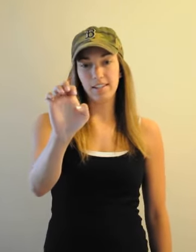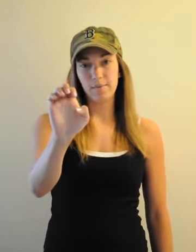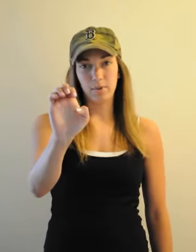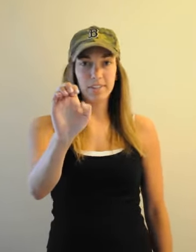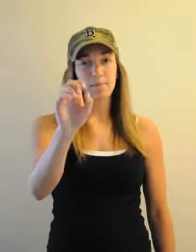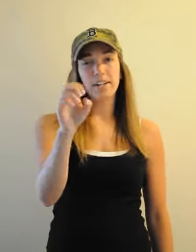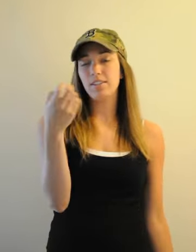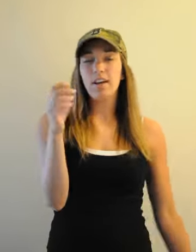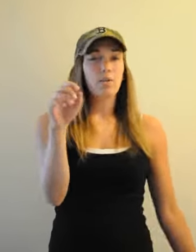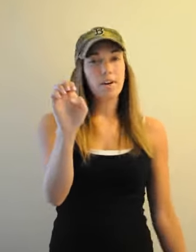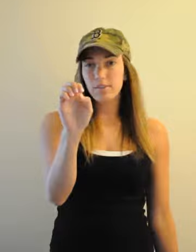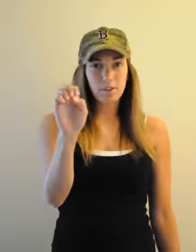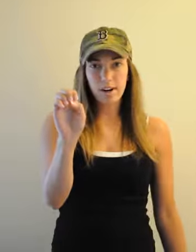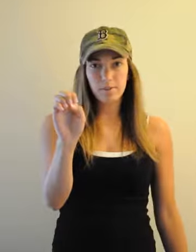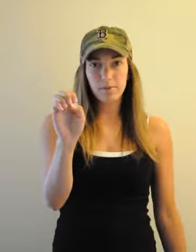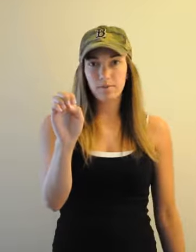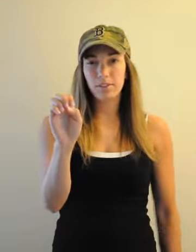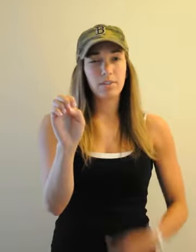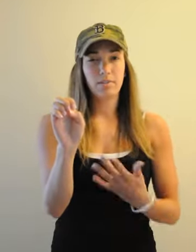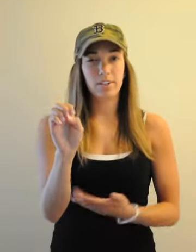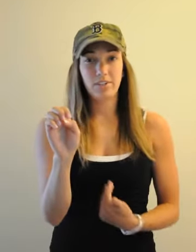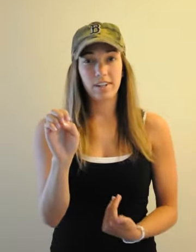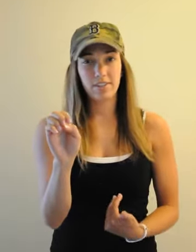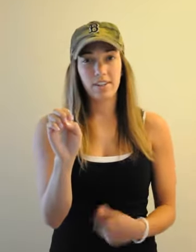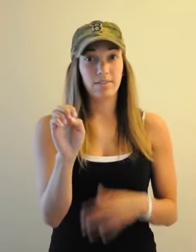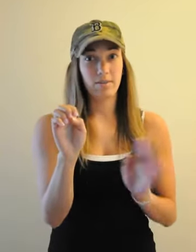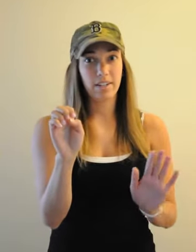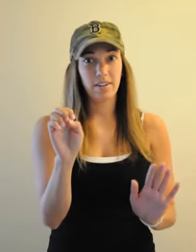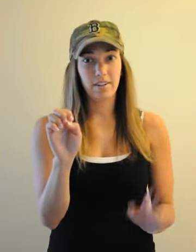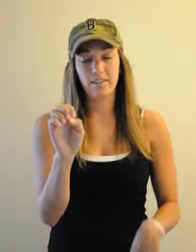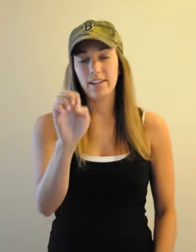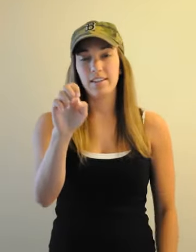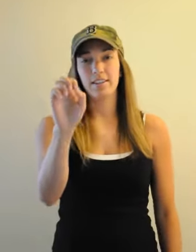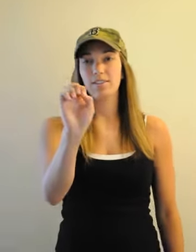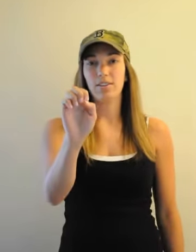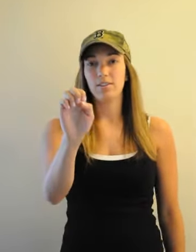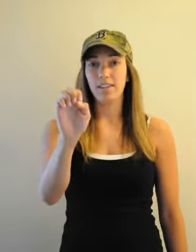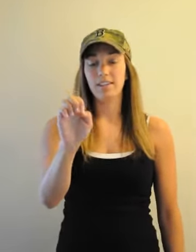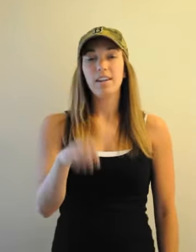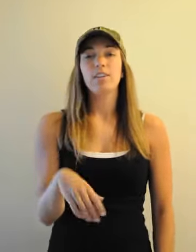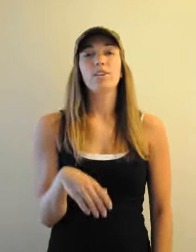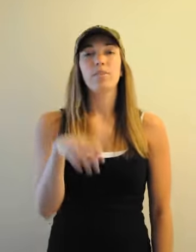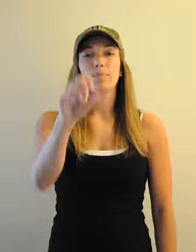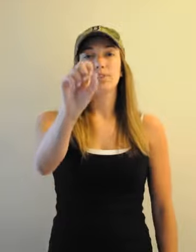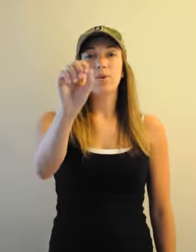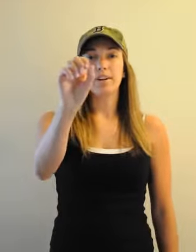some are more separated, whatever is more comfortable for you, you don't want to strain yourself, you don't want to get hurt or anything, so E. So, score,